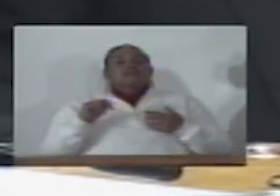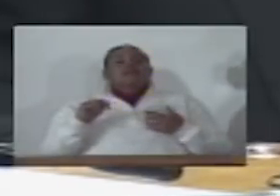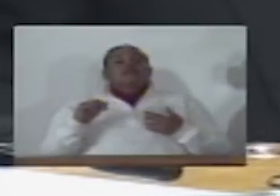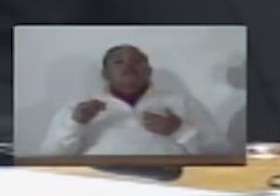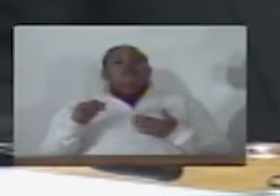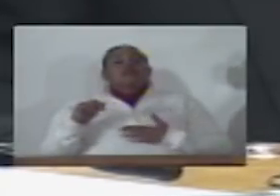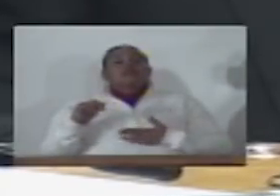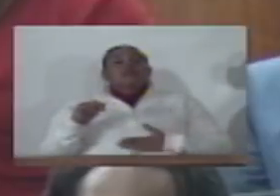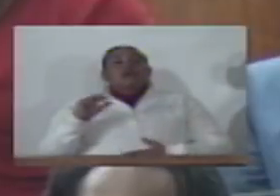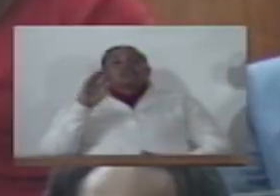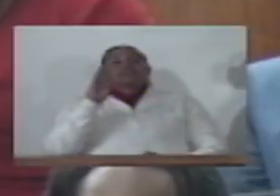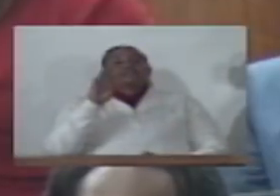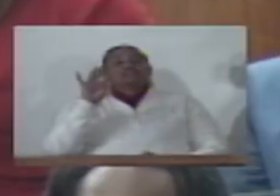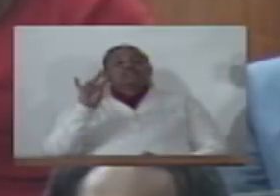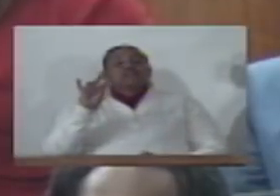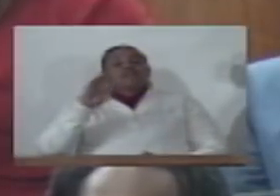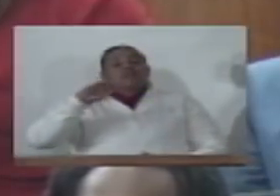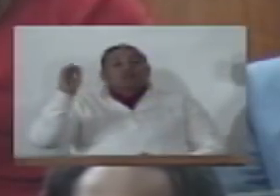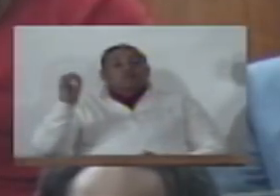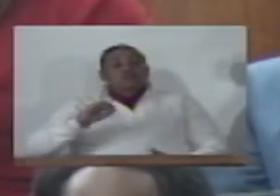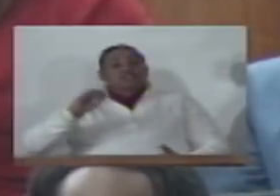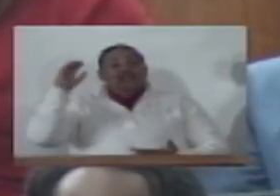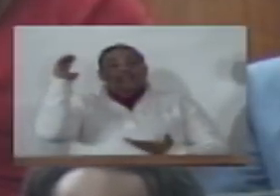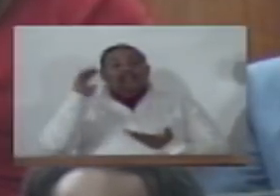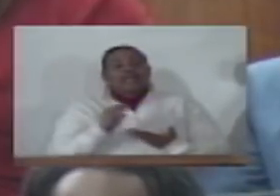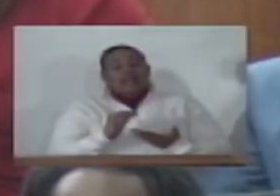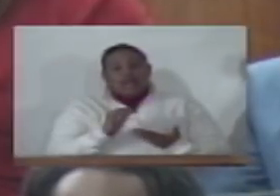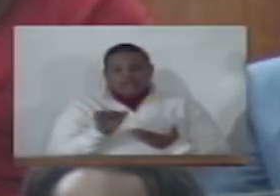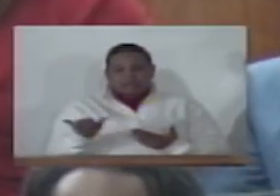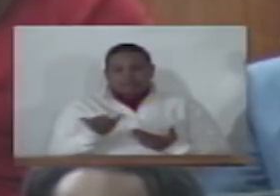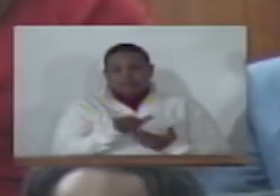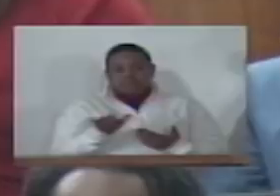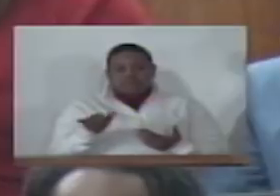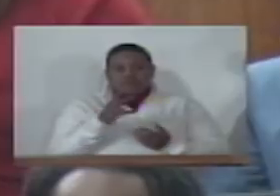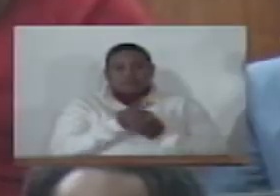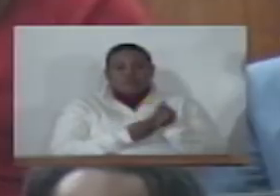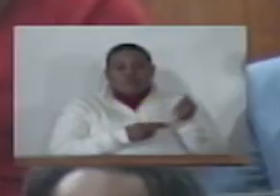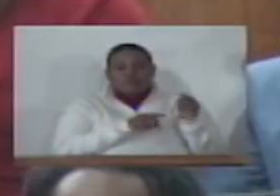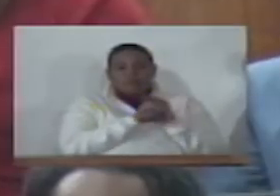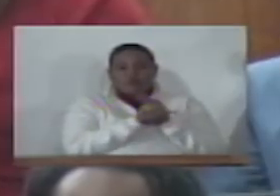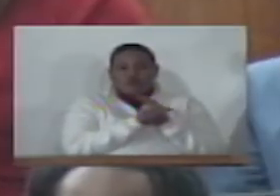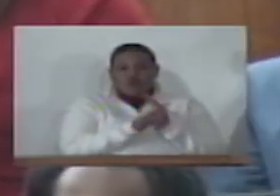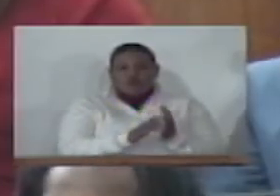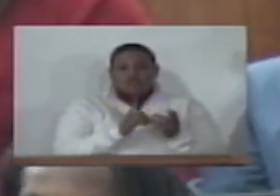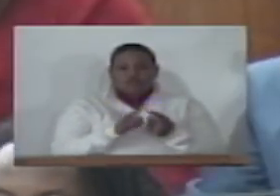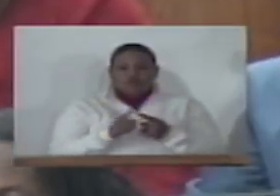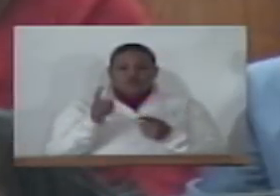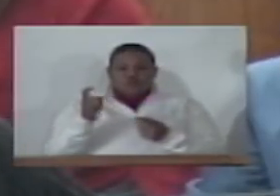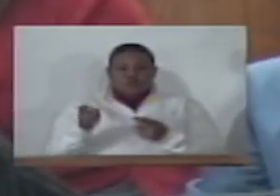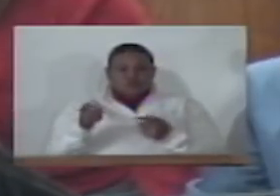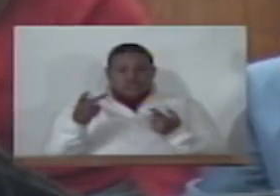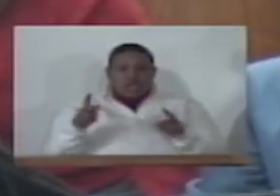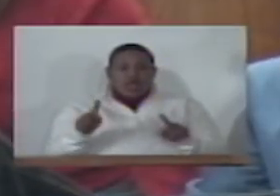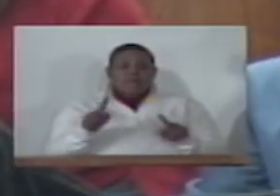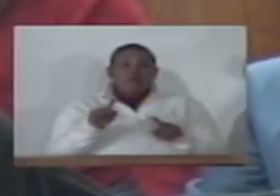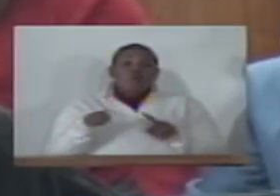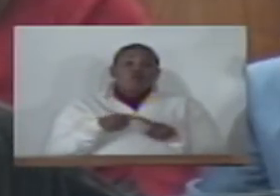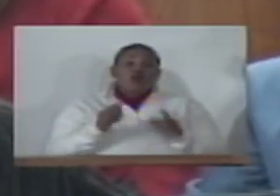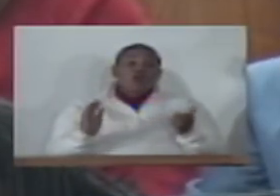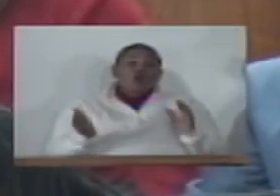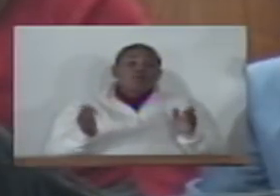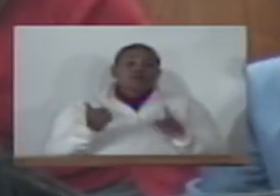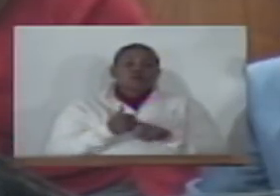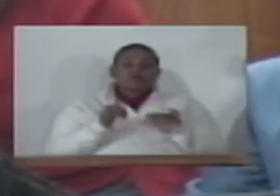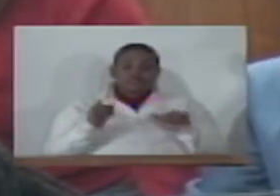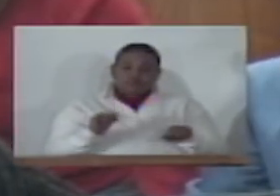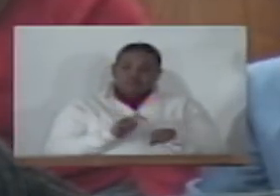67% decline respectively in both murders and shooting incidents when compared to the